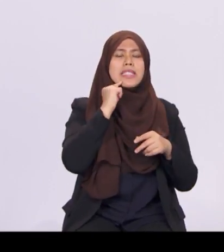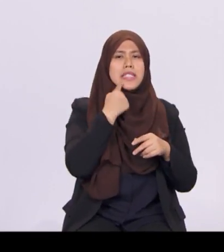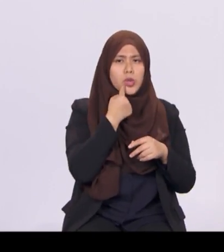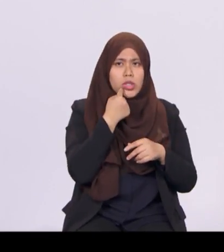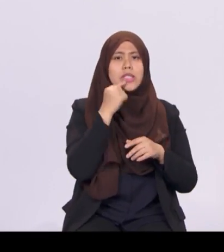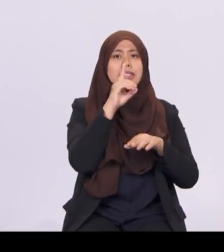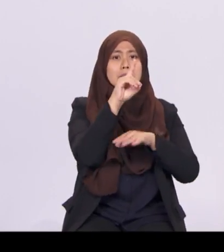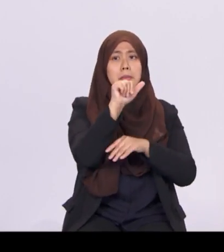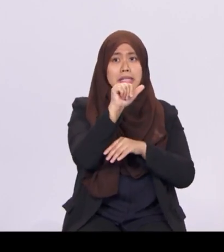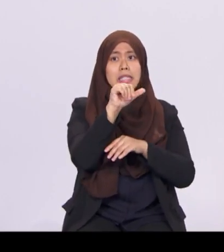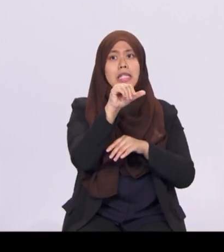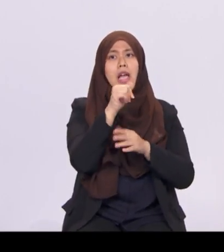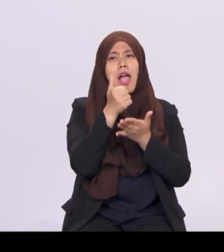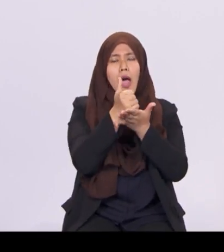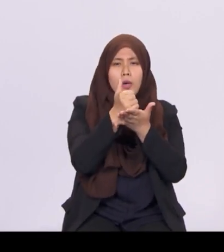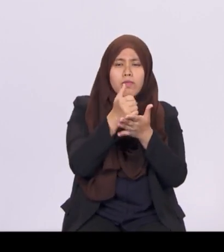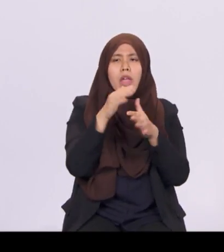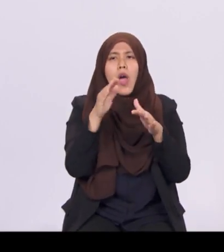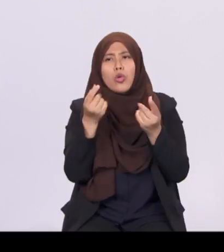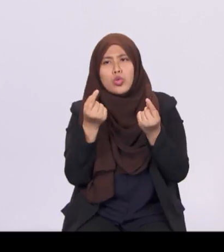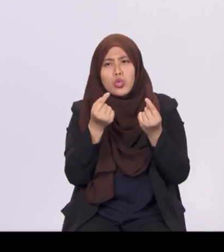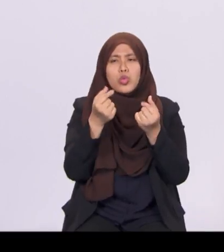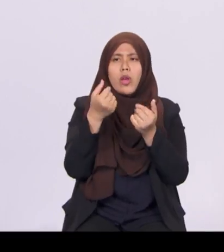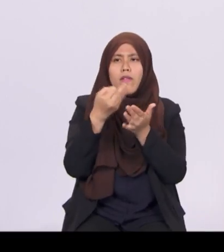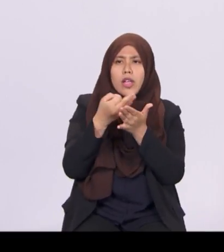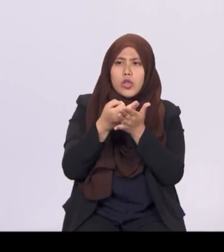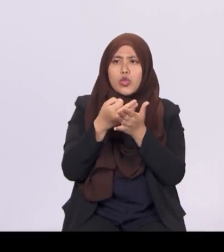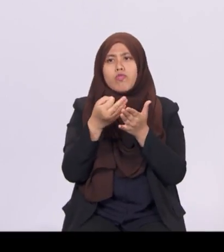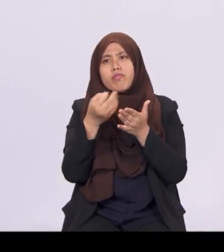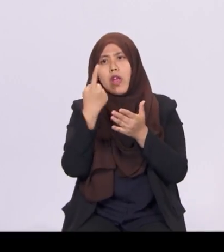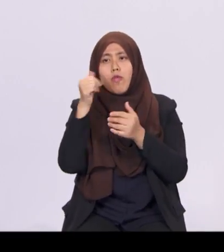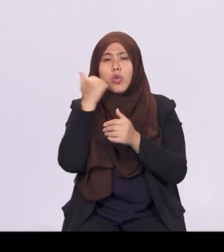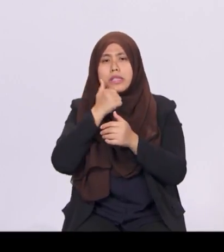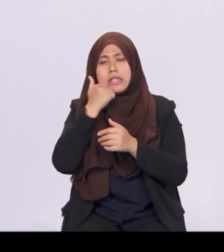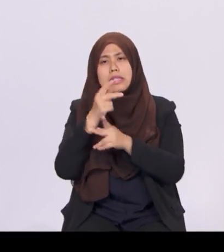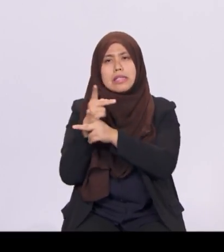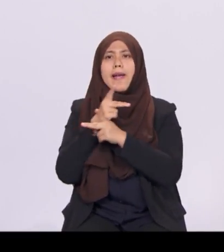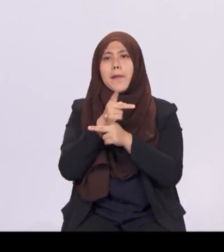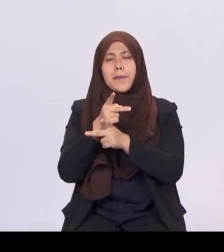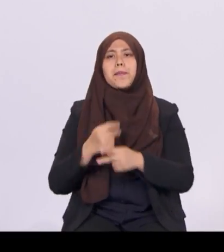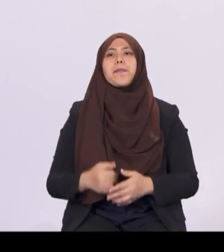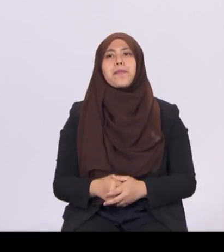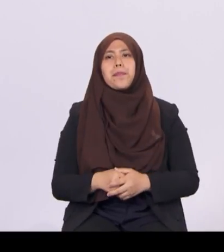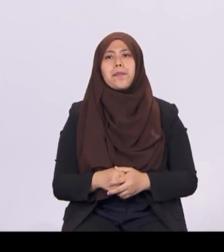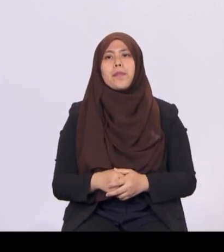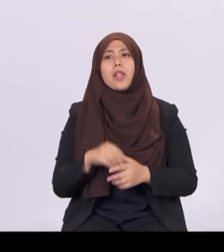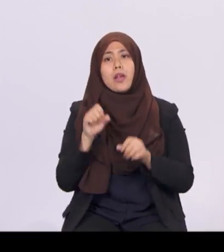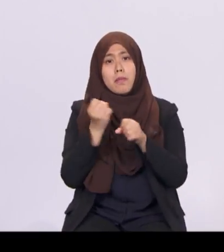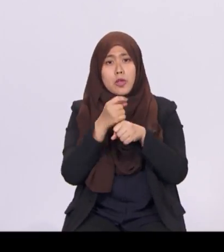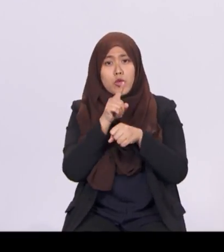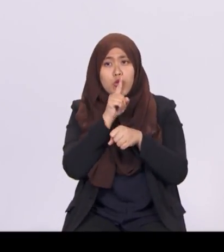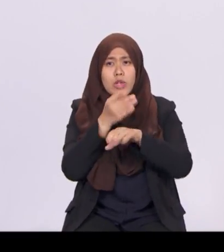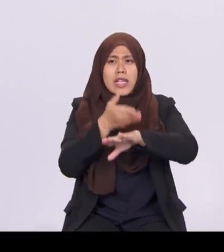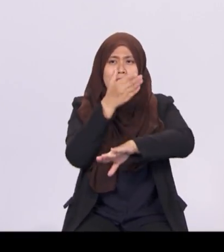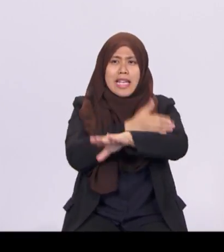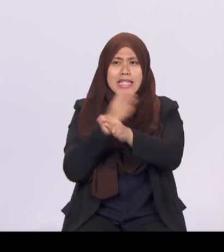To ensure that the enhanced scheme remains affordable, will provide premium subsidies for lower and middle-income